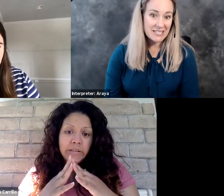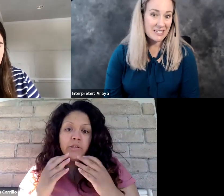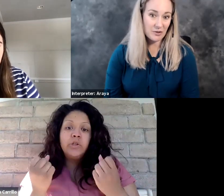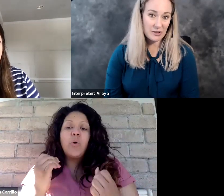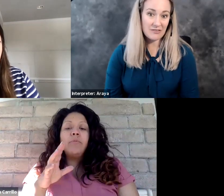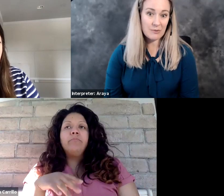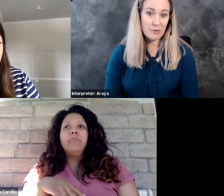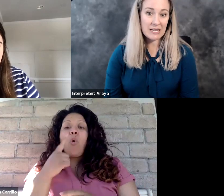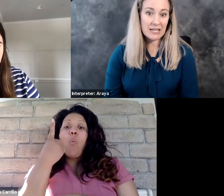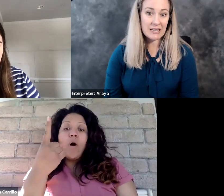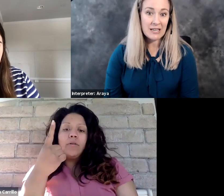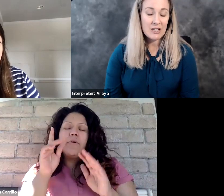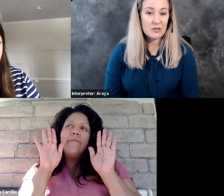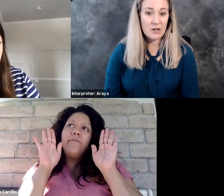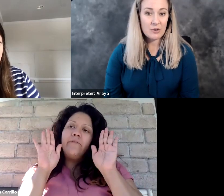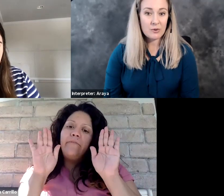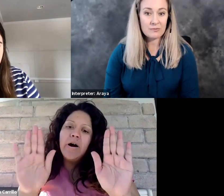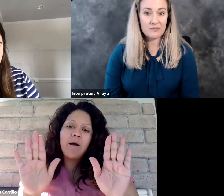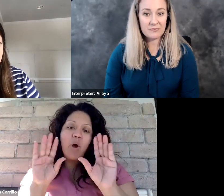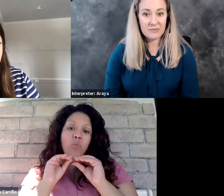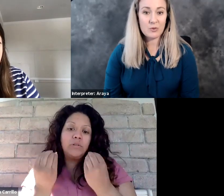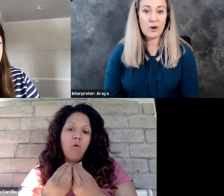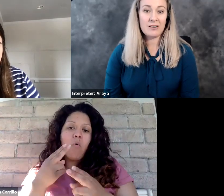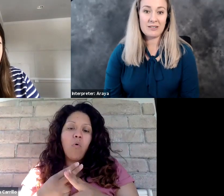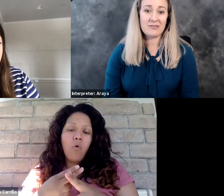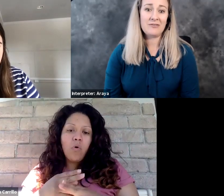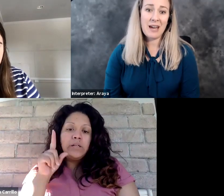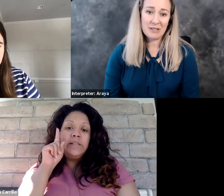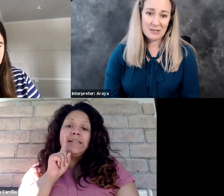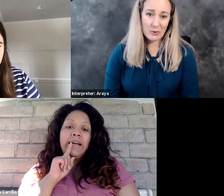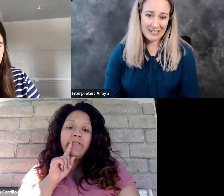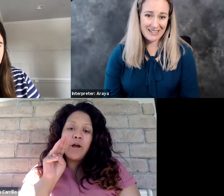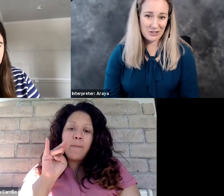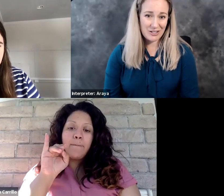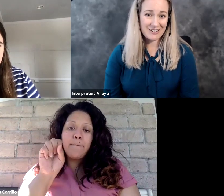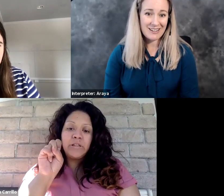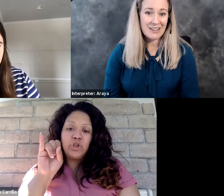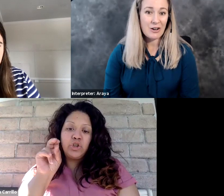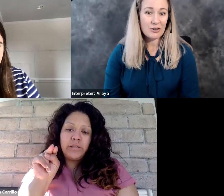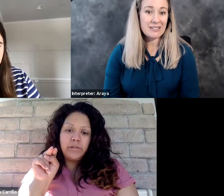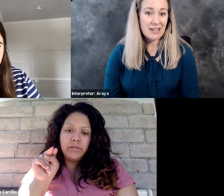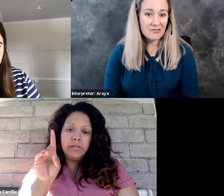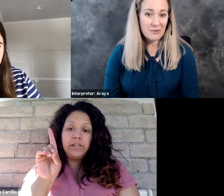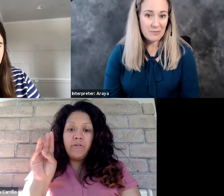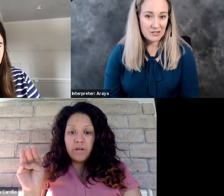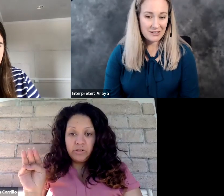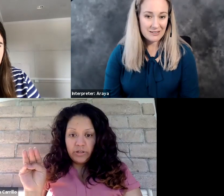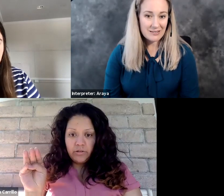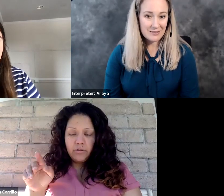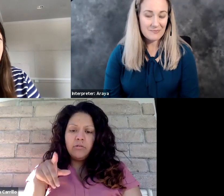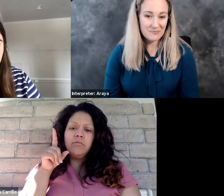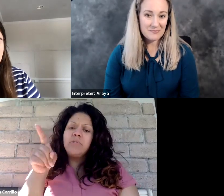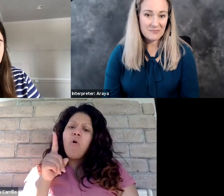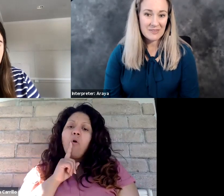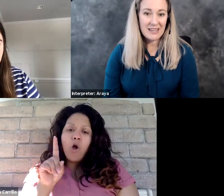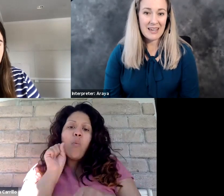advocacy for the deaf community. So there's one just fabulous organization called Deaf Missions.